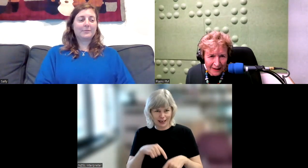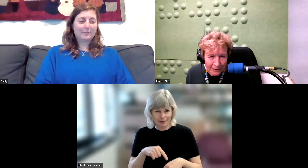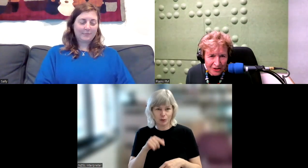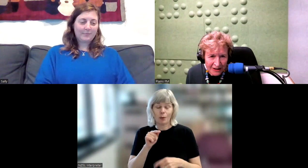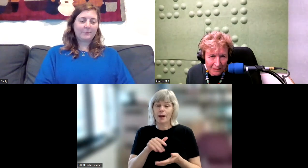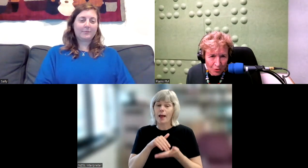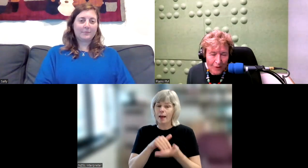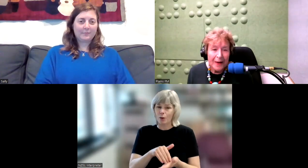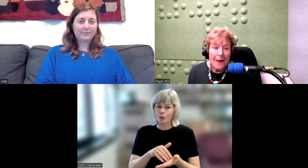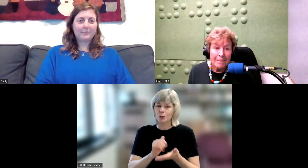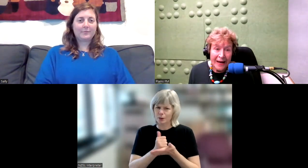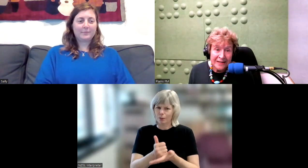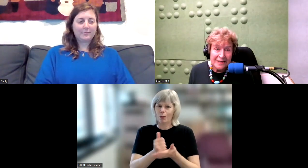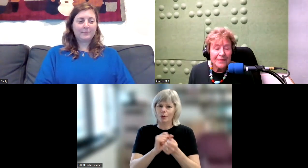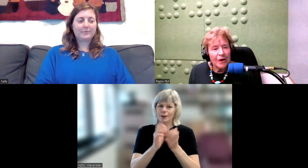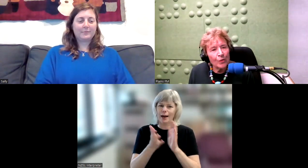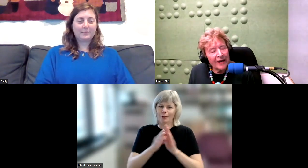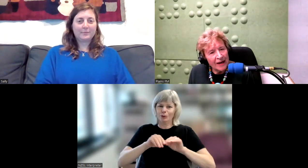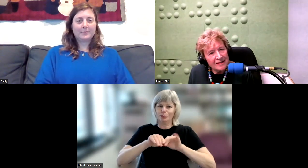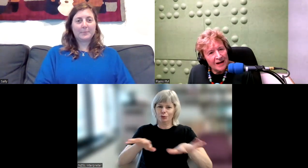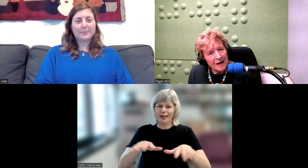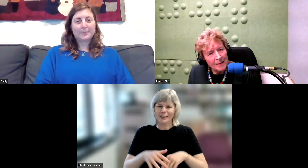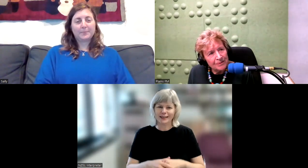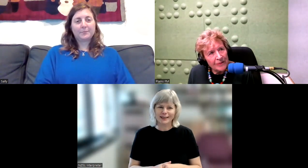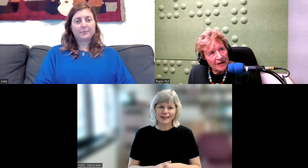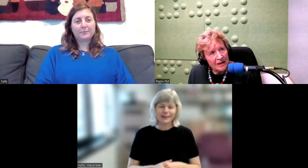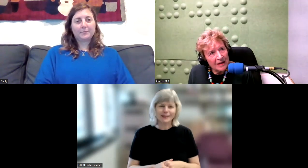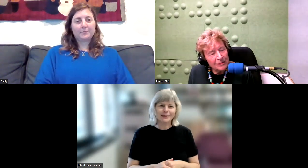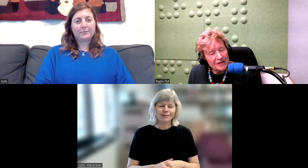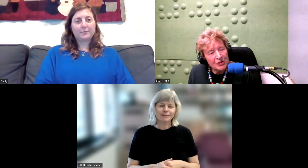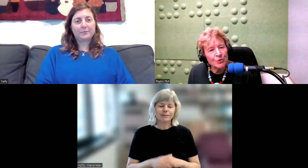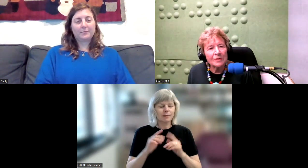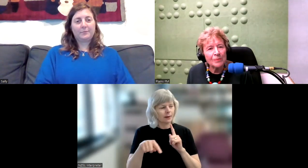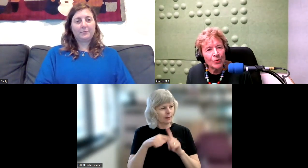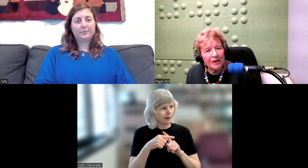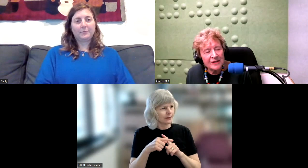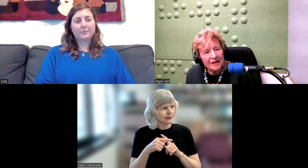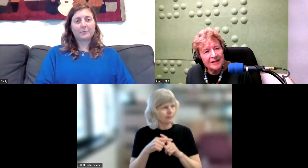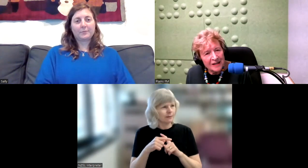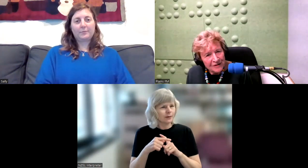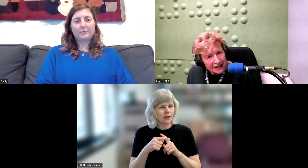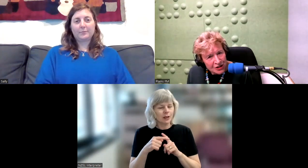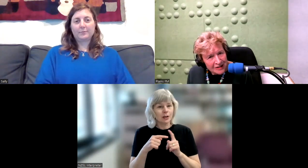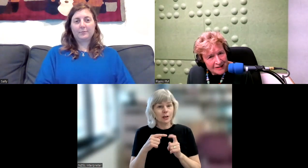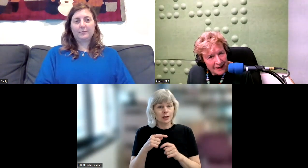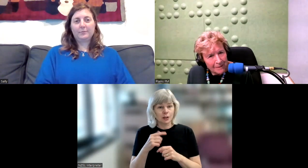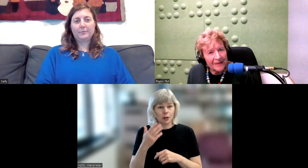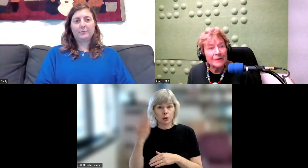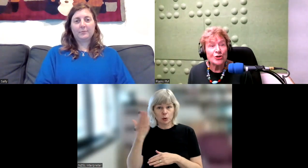Language even more. Plus, the school employed deaf teachers to come, and that was